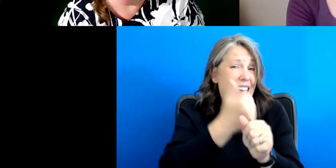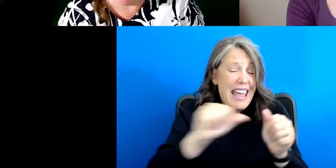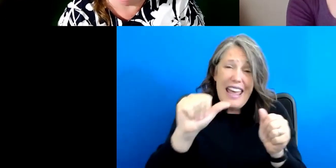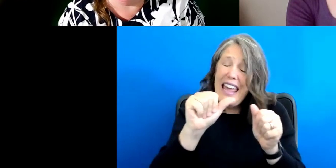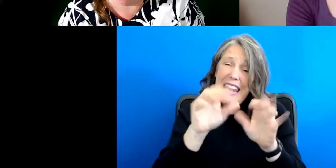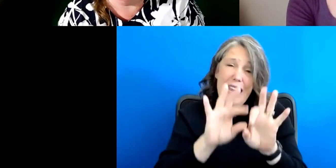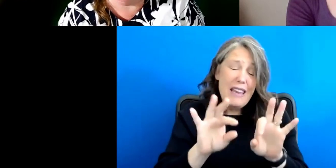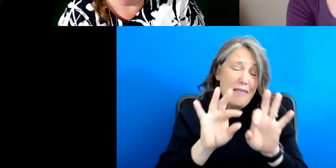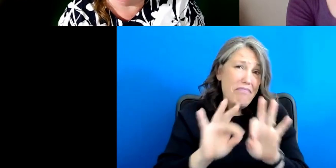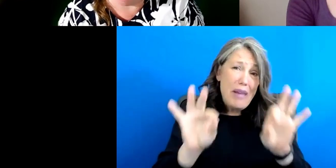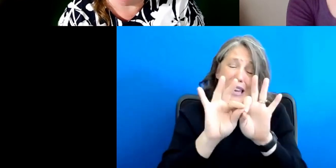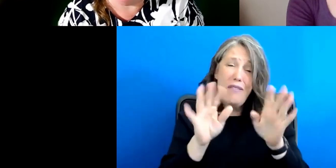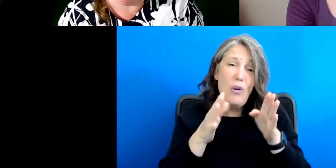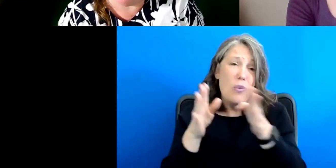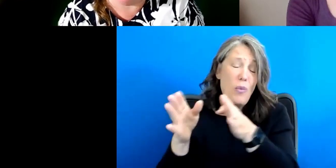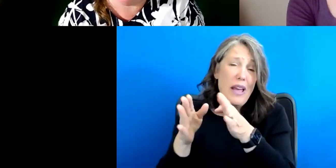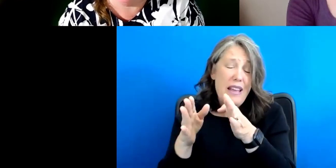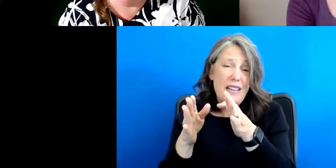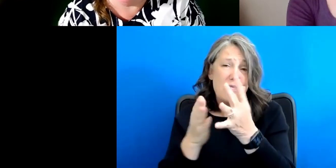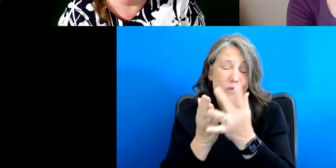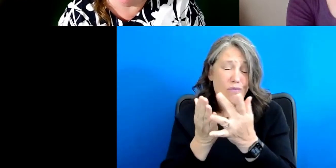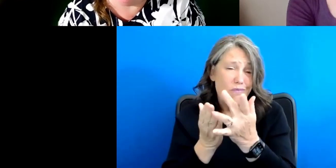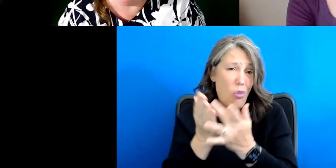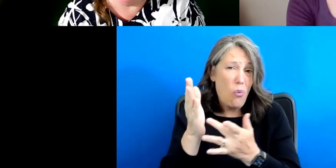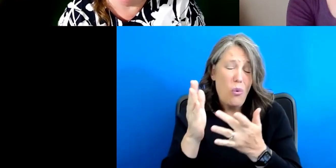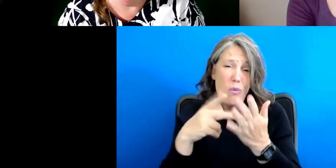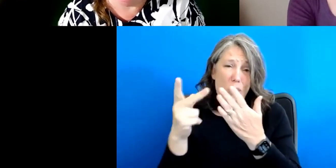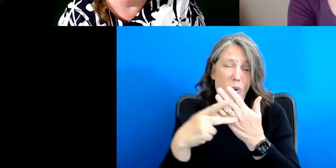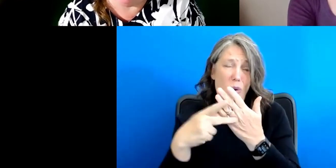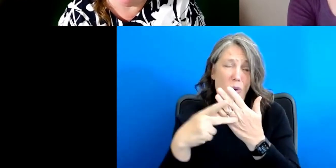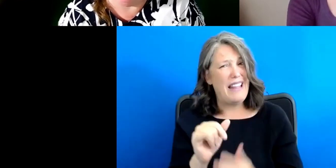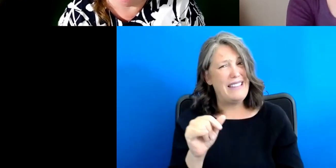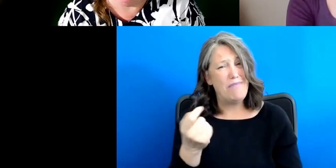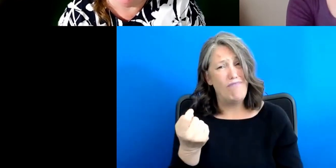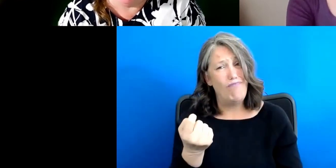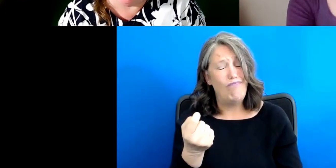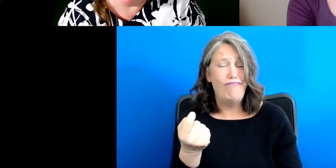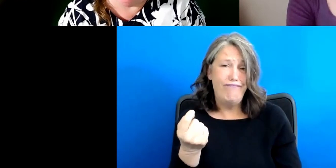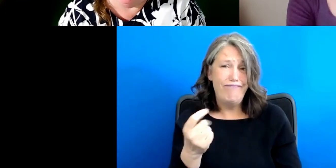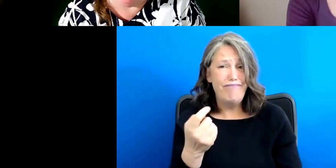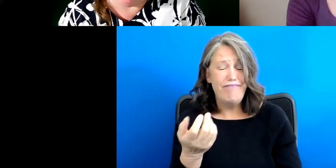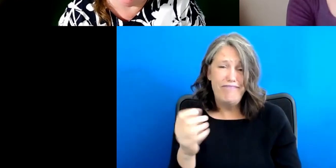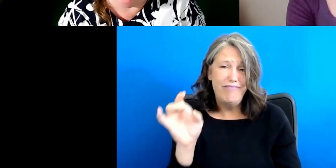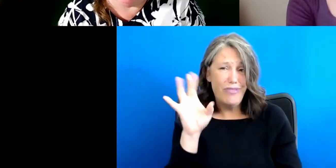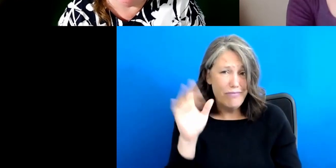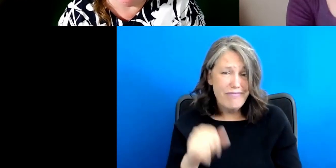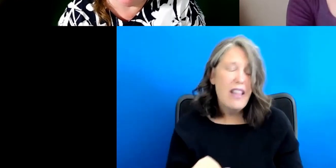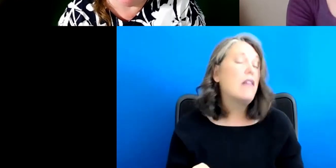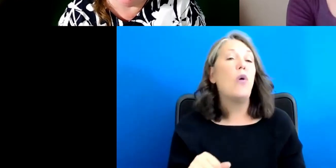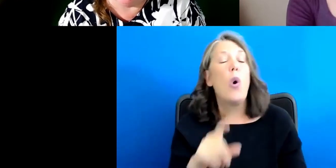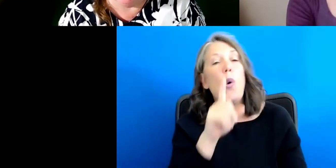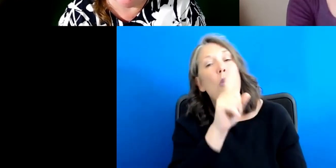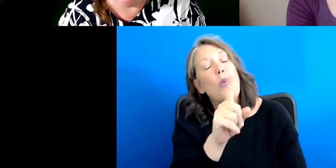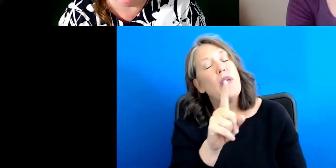and throughout the program. So that's, that's quite dismal. Um, so to be honest, other